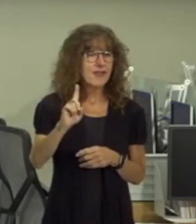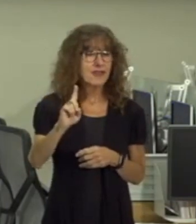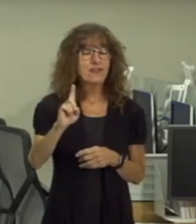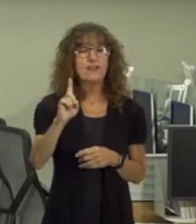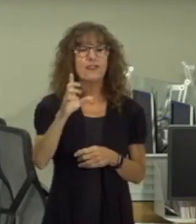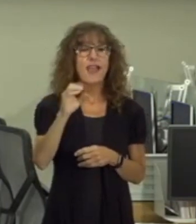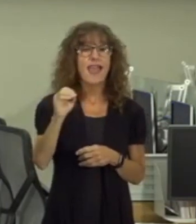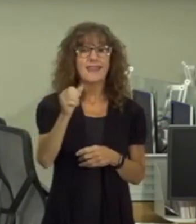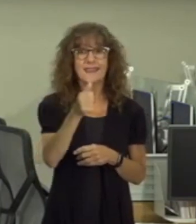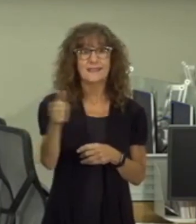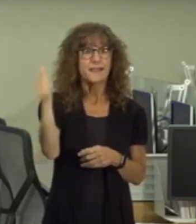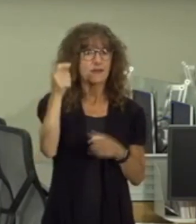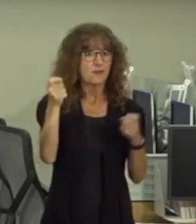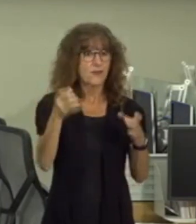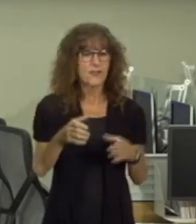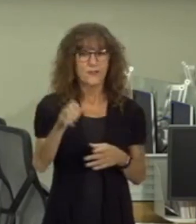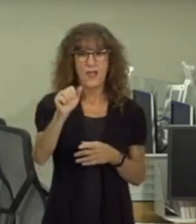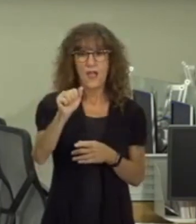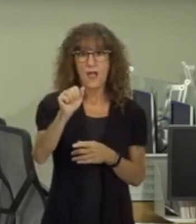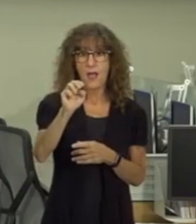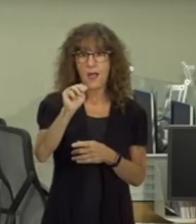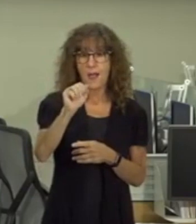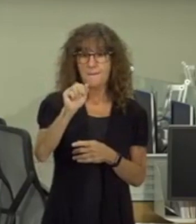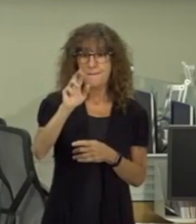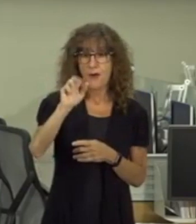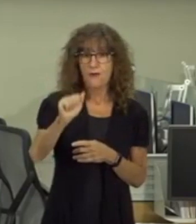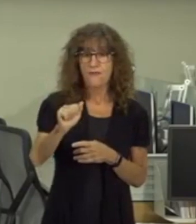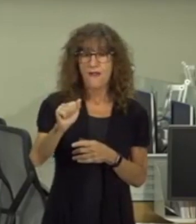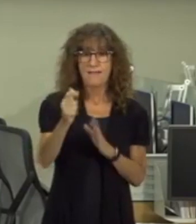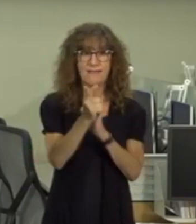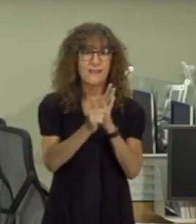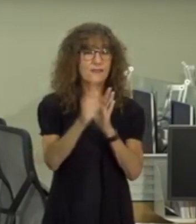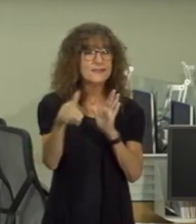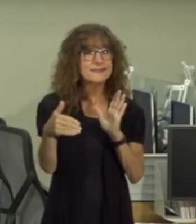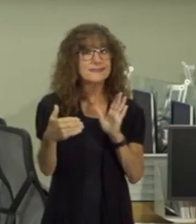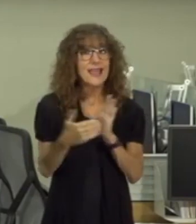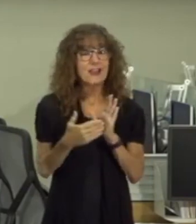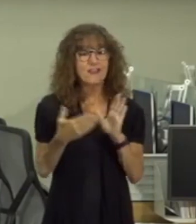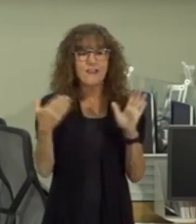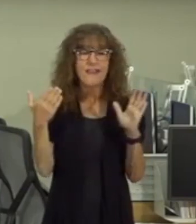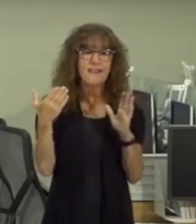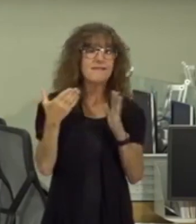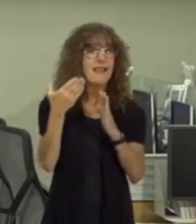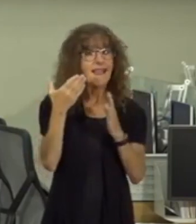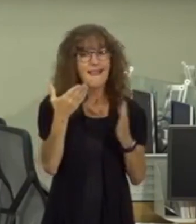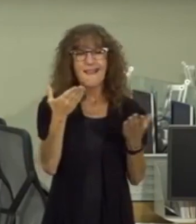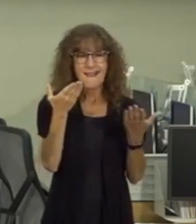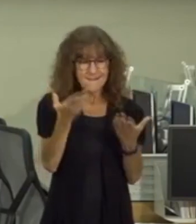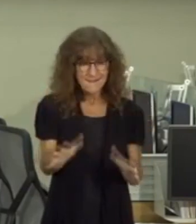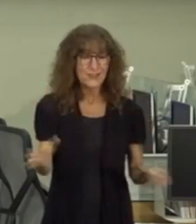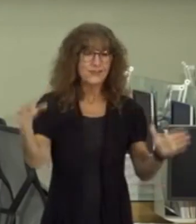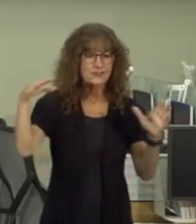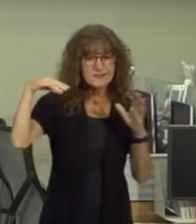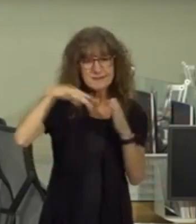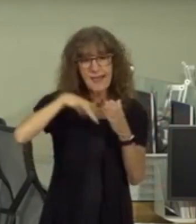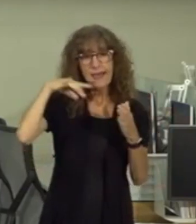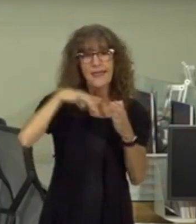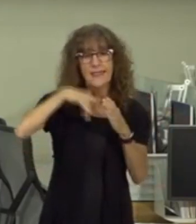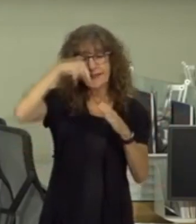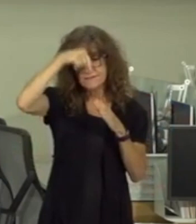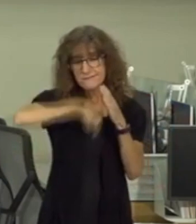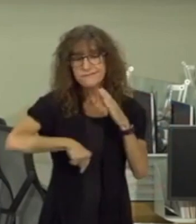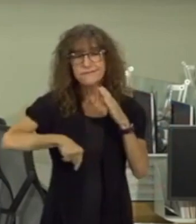serves as executive director of amara legal center and after a comprehensive study and review of our department the commission will